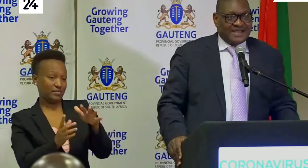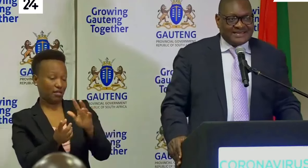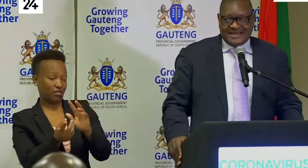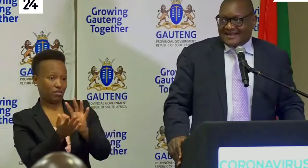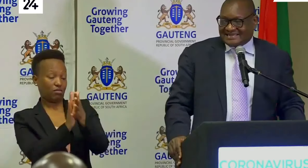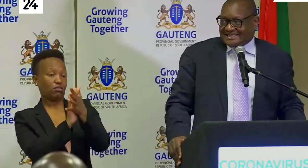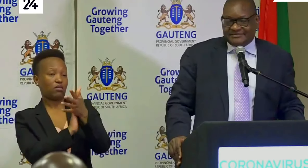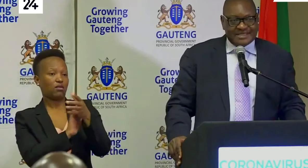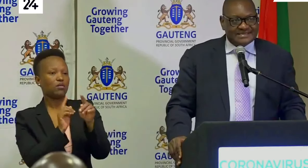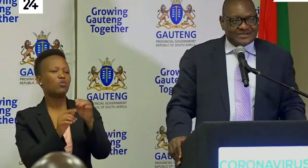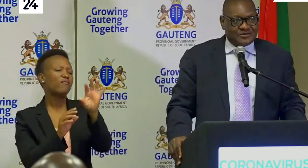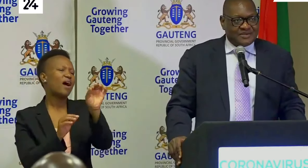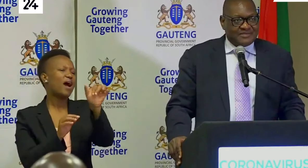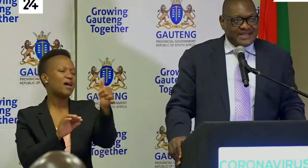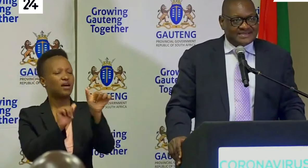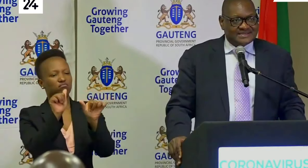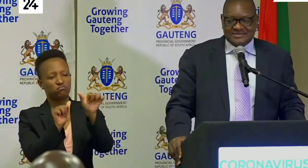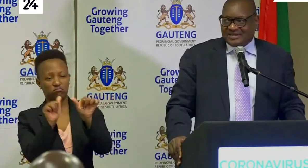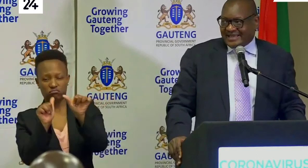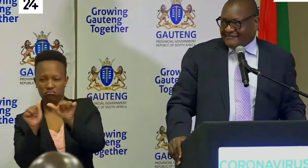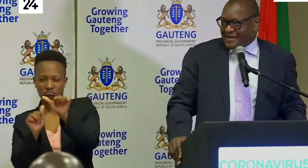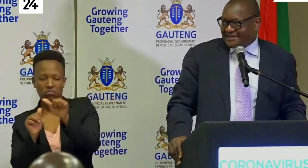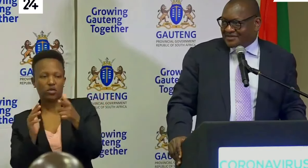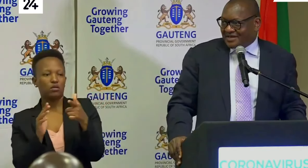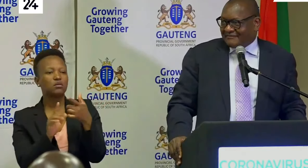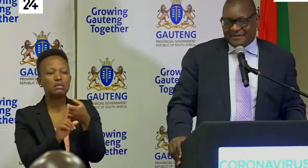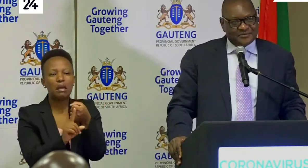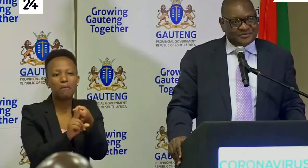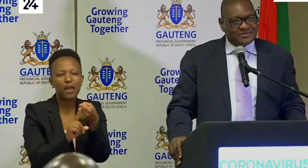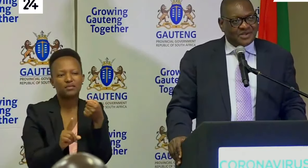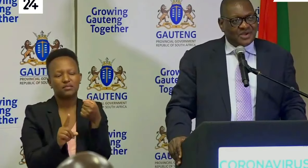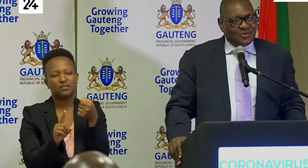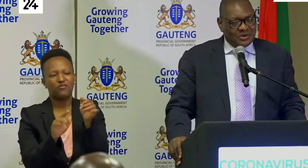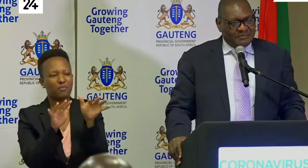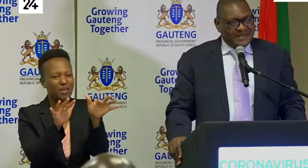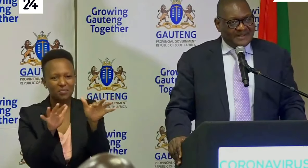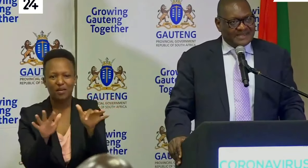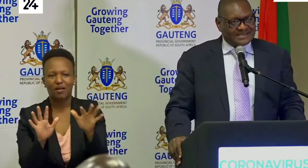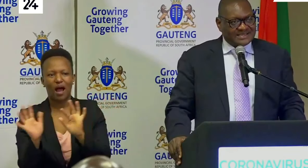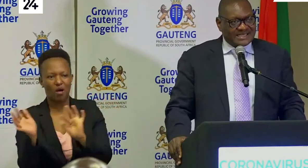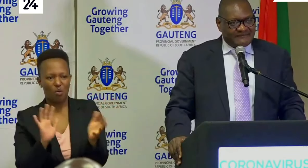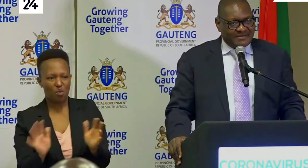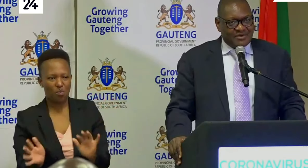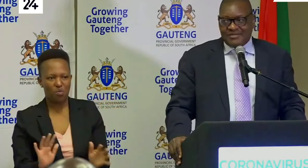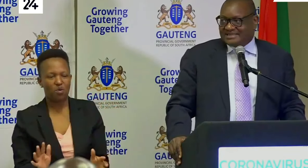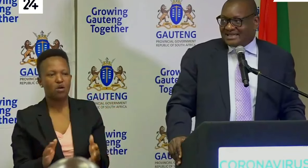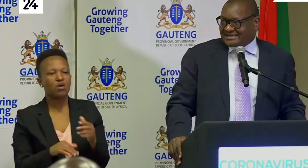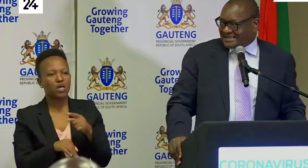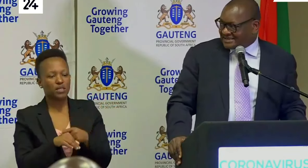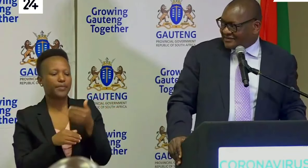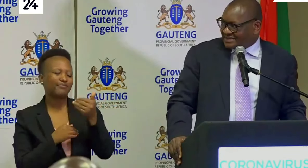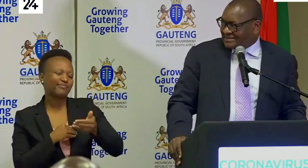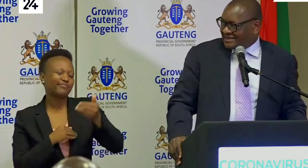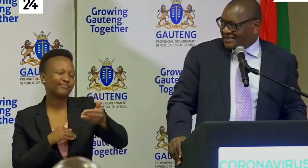also be other assessments that will be made what the impact on our people will be at each given moment